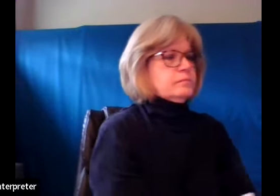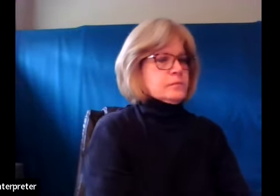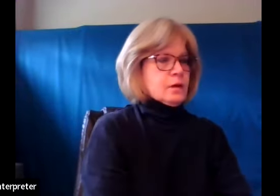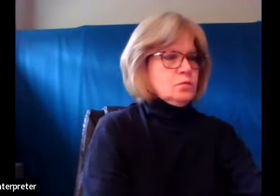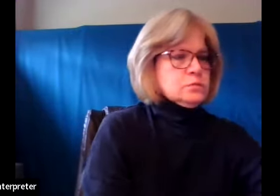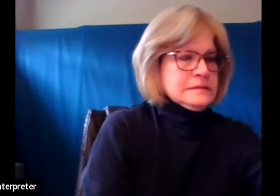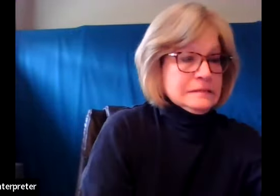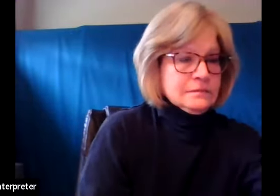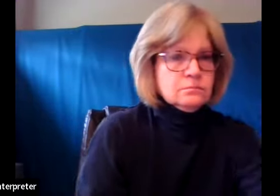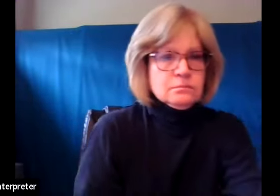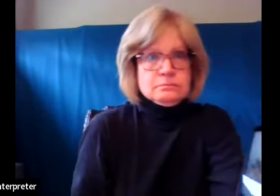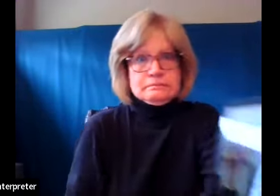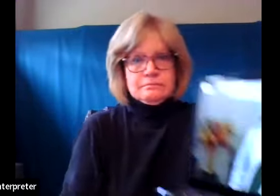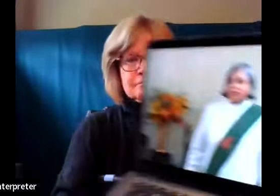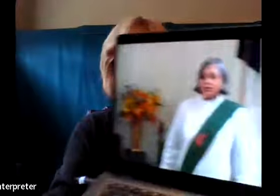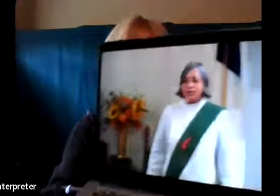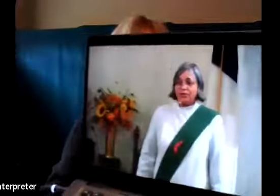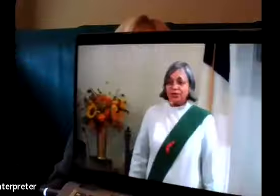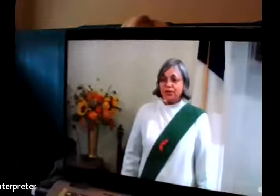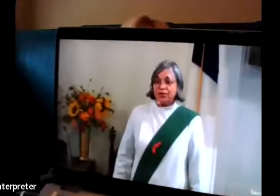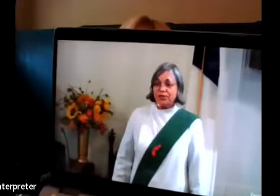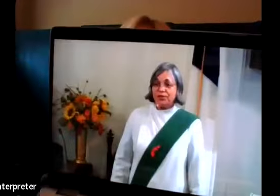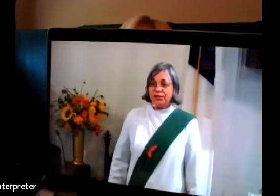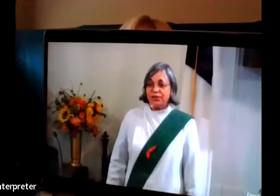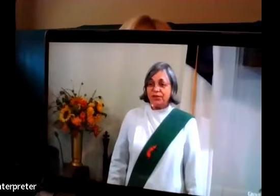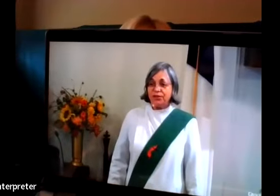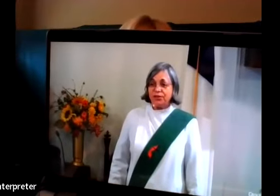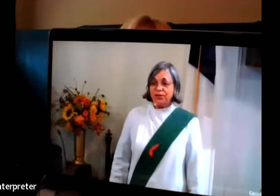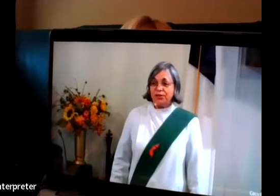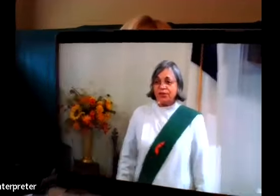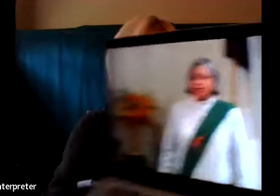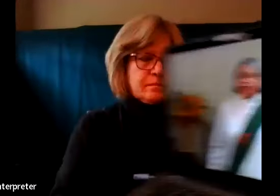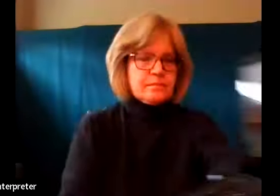You may be seated. You may be seated.